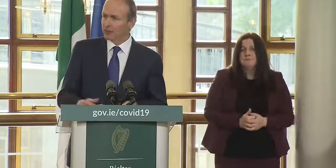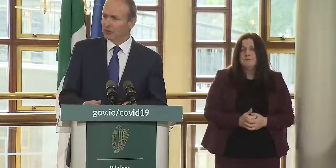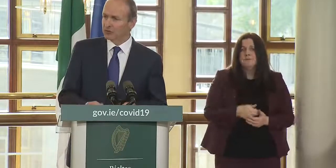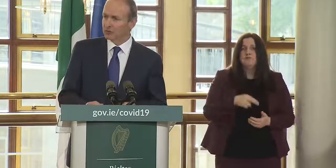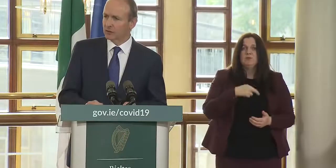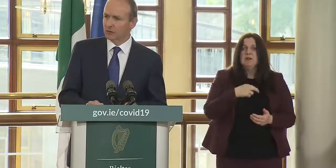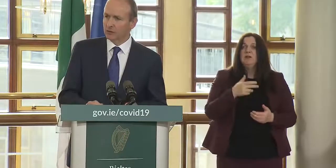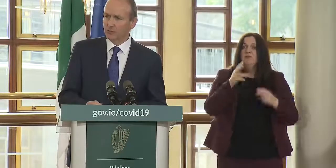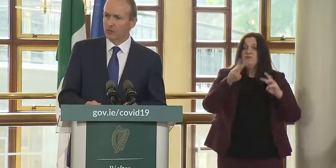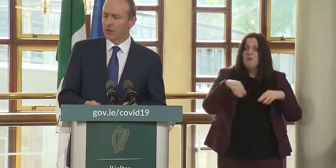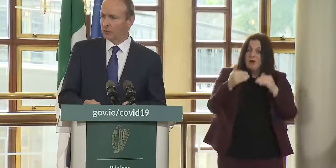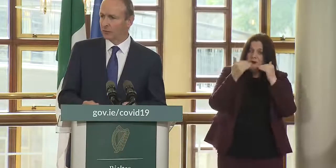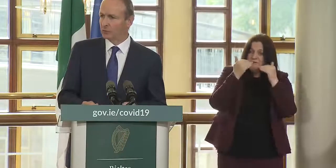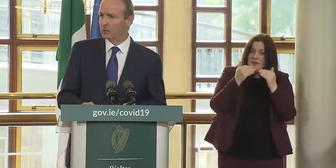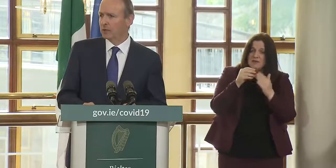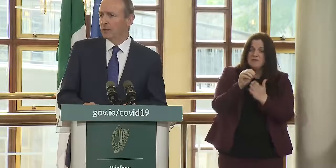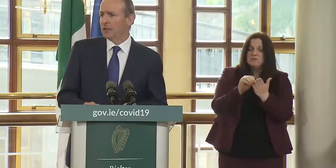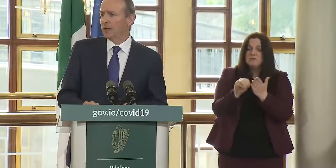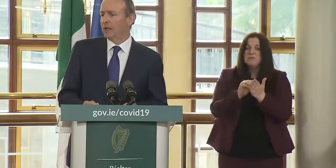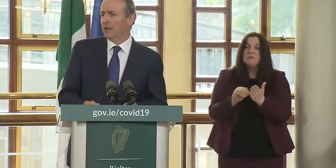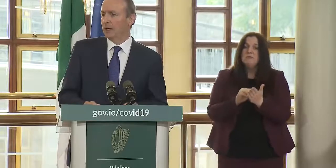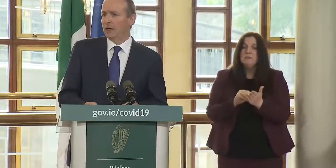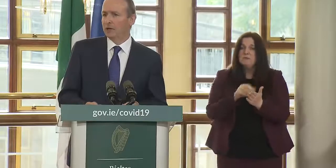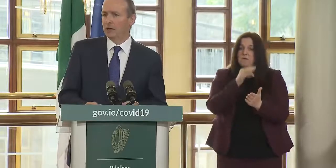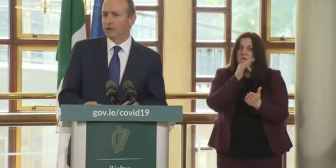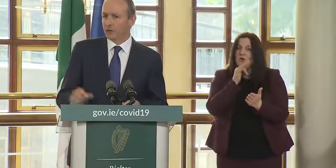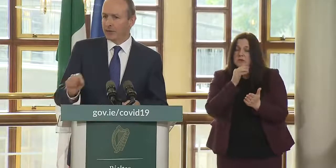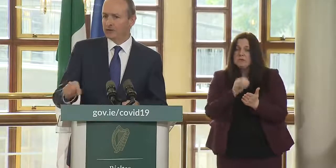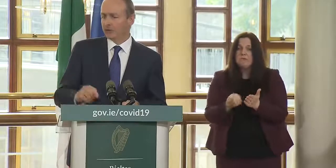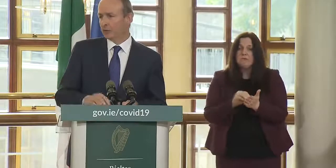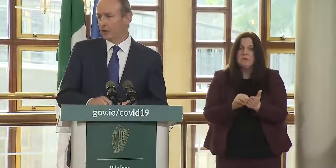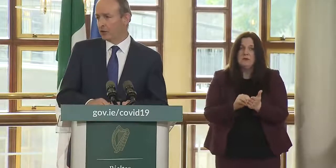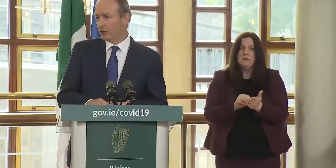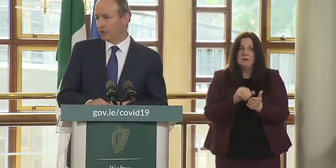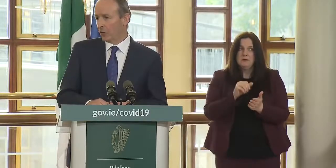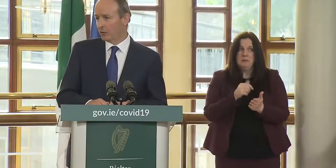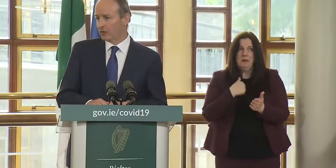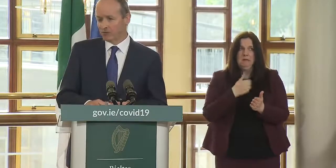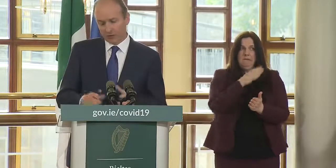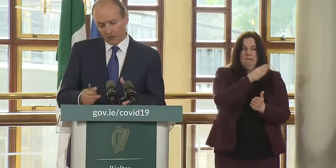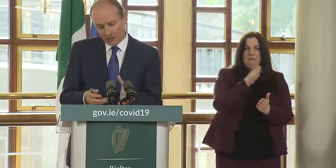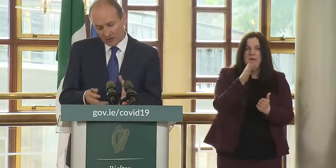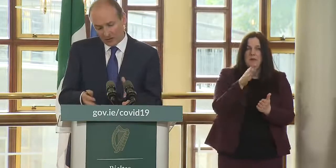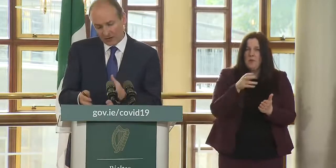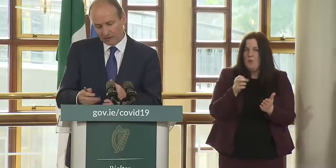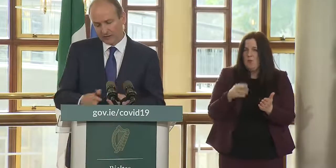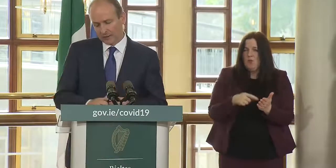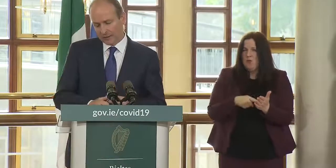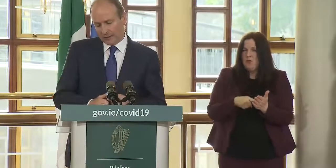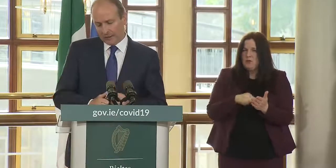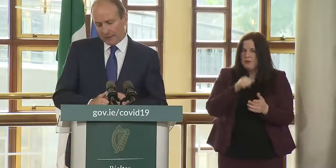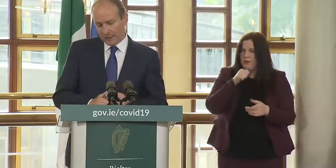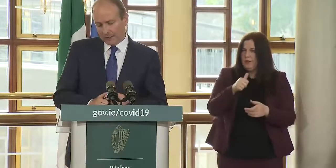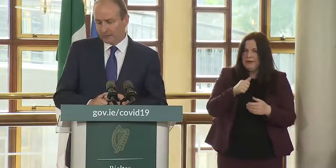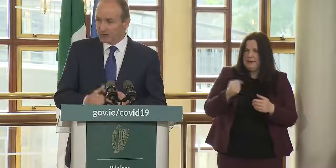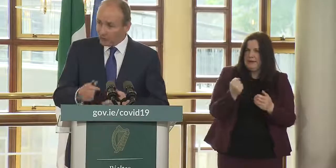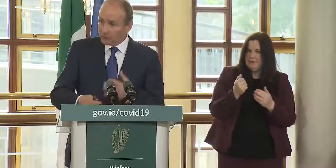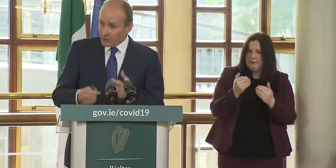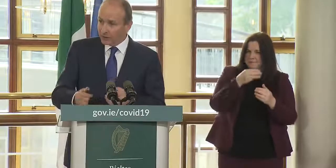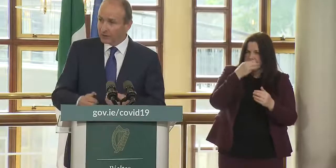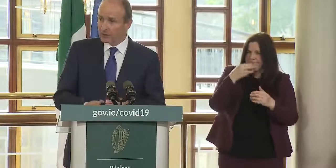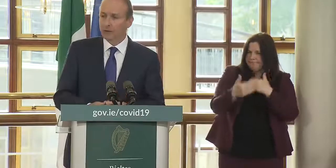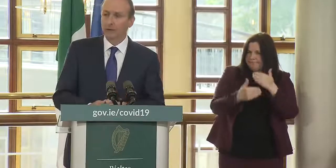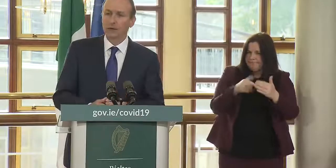give wrong information or don't follow through uh on the information that's provided on the form itself so there are significant um